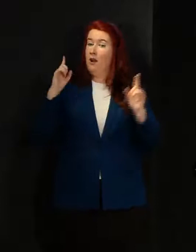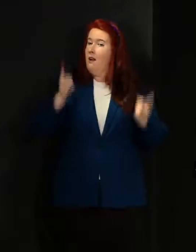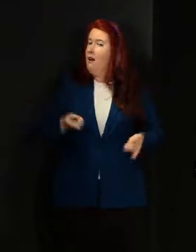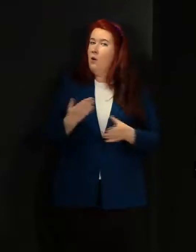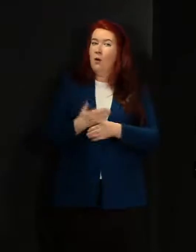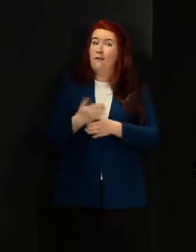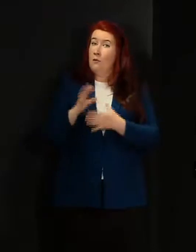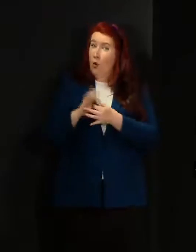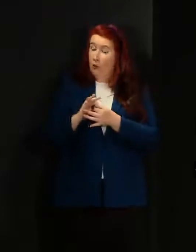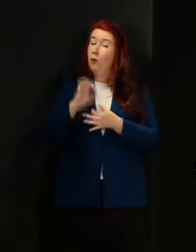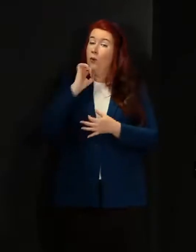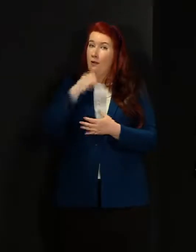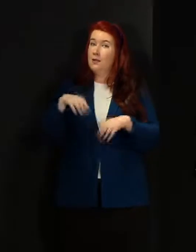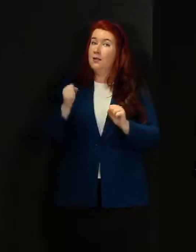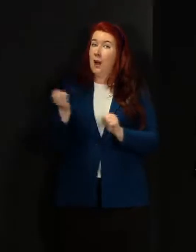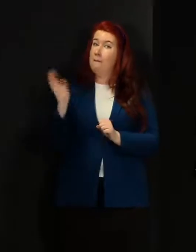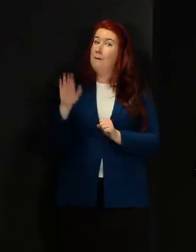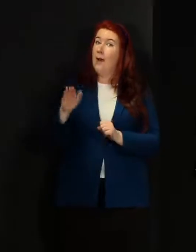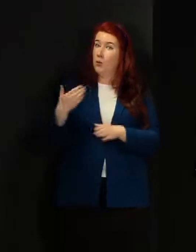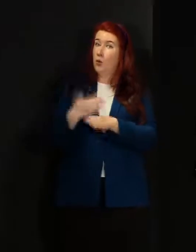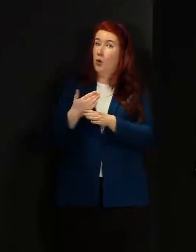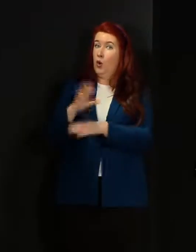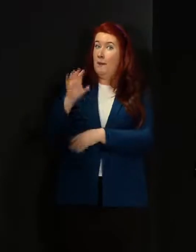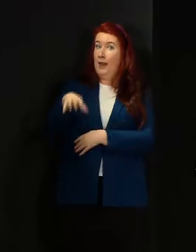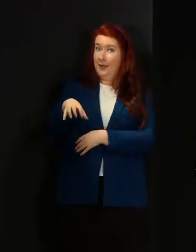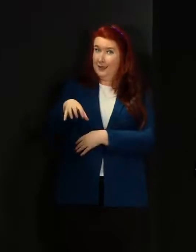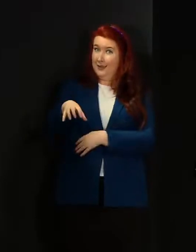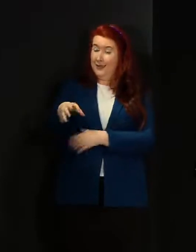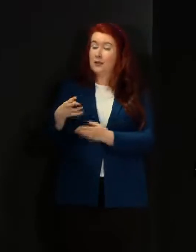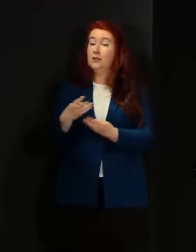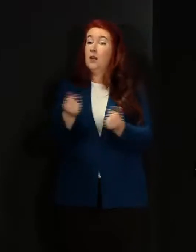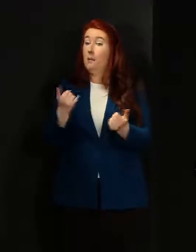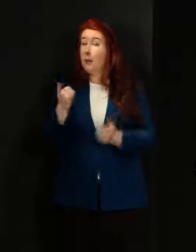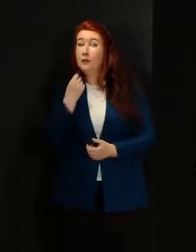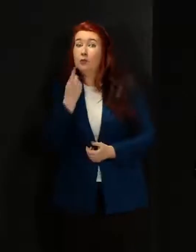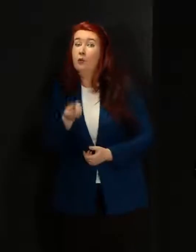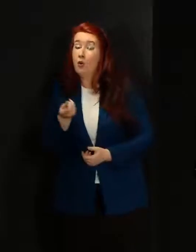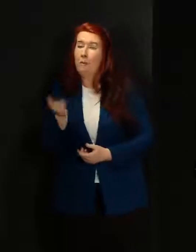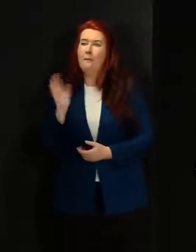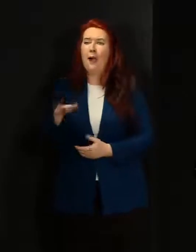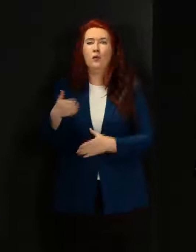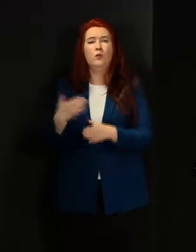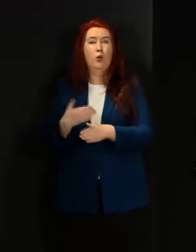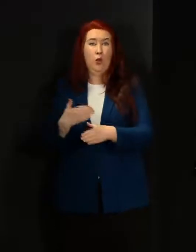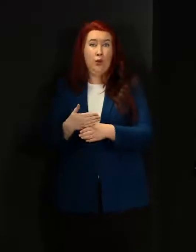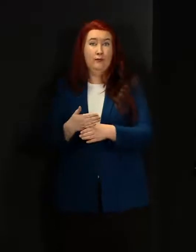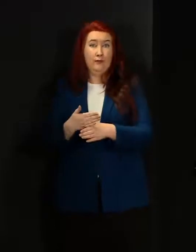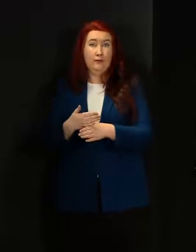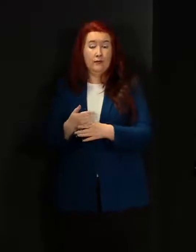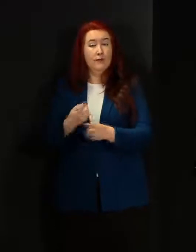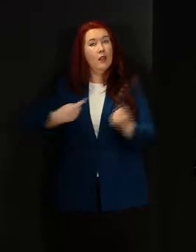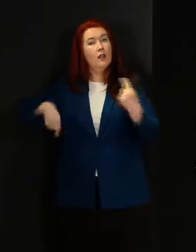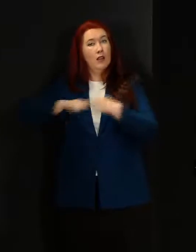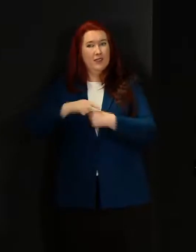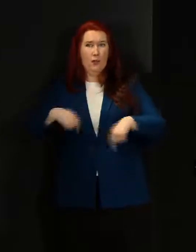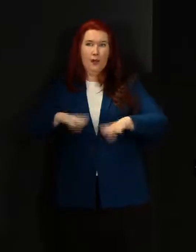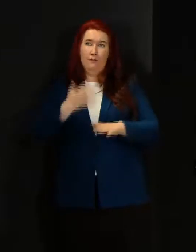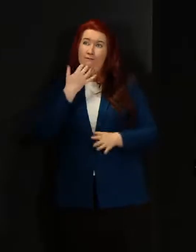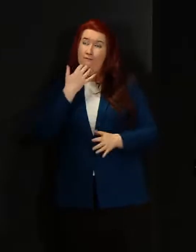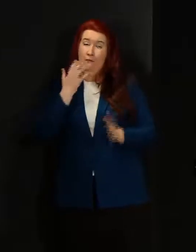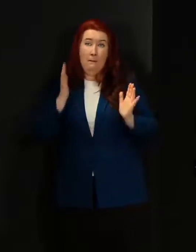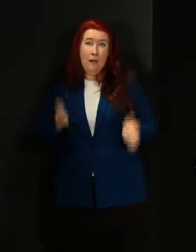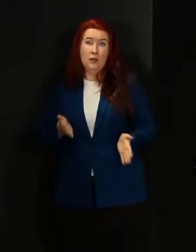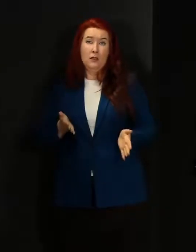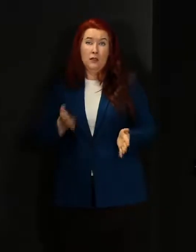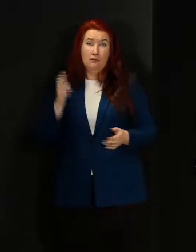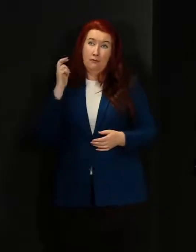will begin to return to their workplaces, perhaps some even tomorrow. And those of us who have to take public transport to get